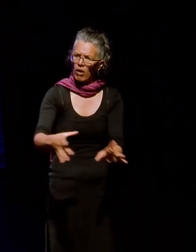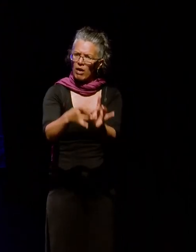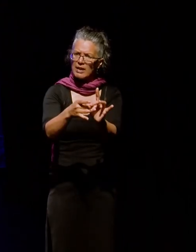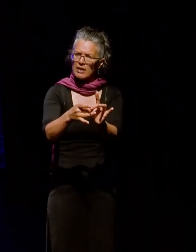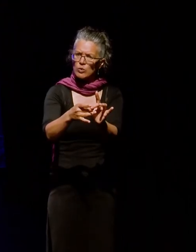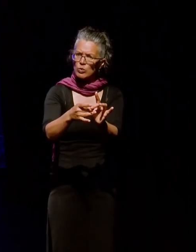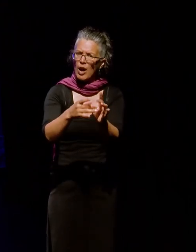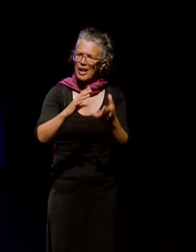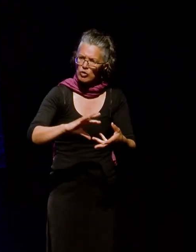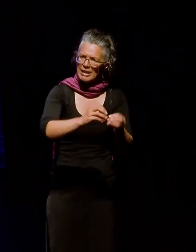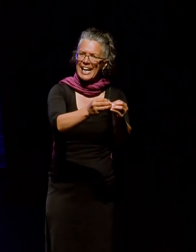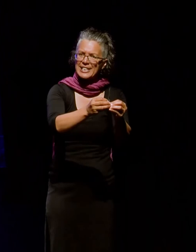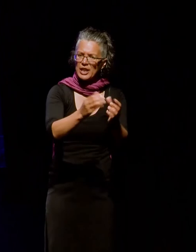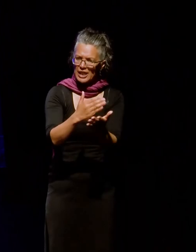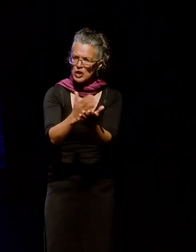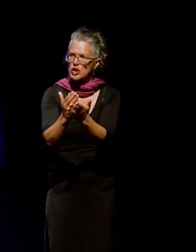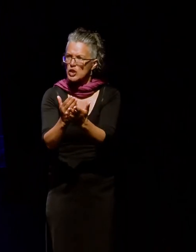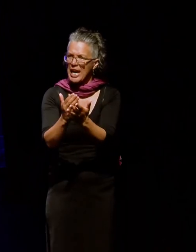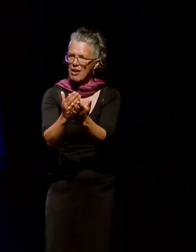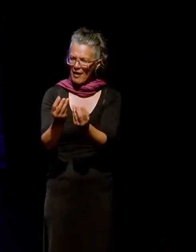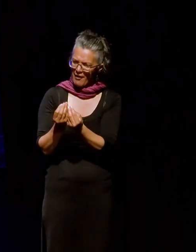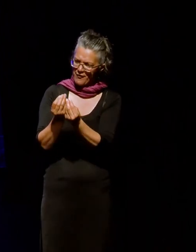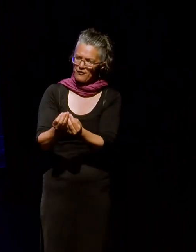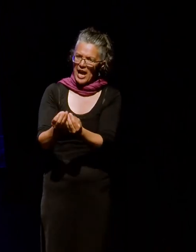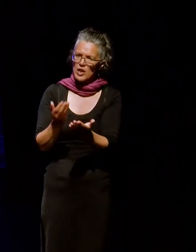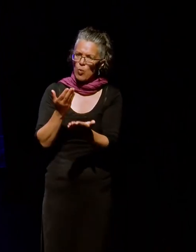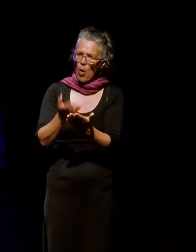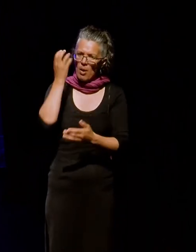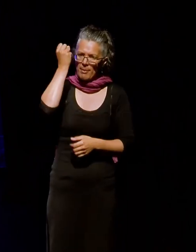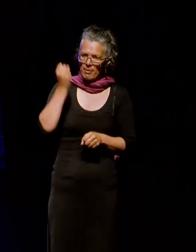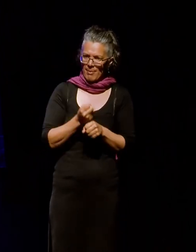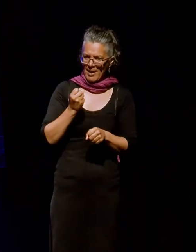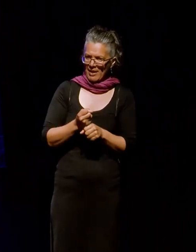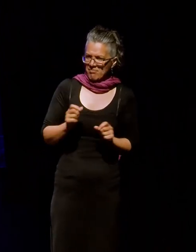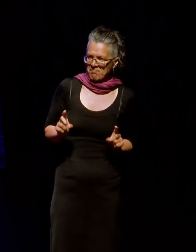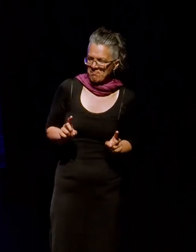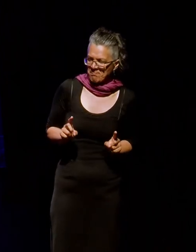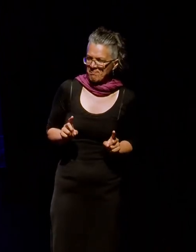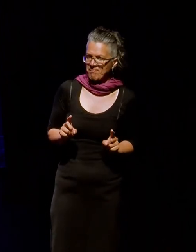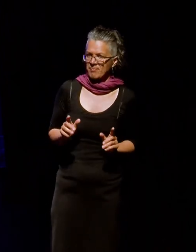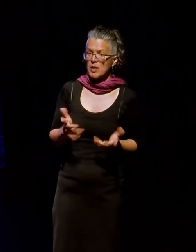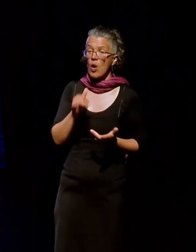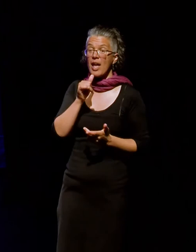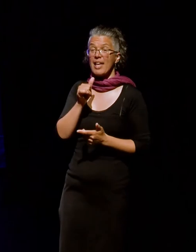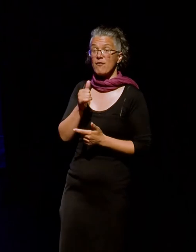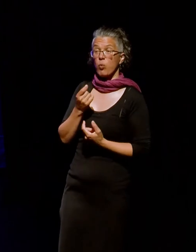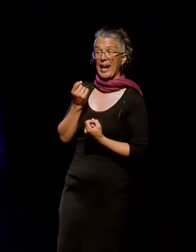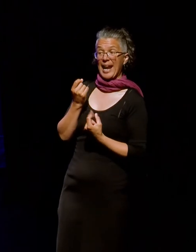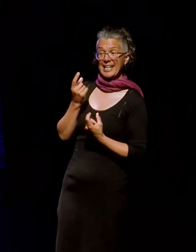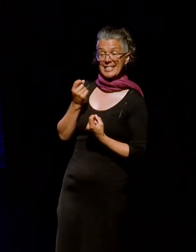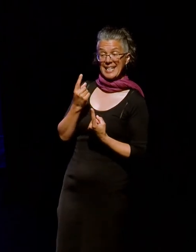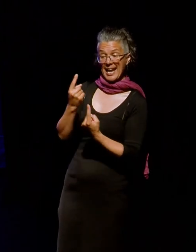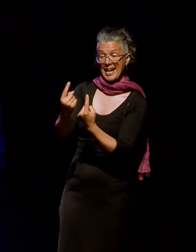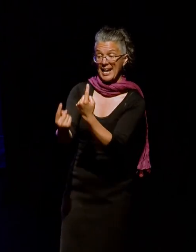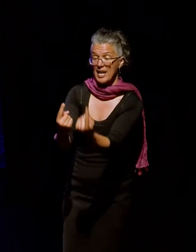creating, sharing and placing value on memory making and its outputs? And so if we understand how individuals value